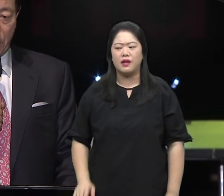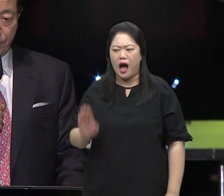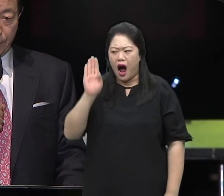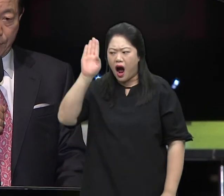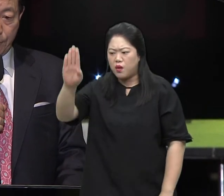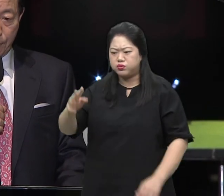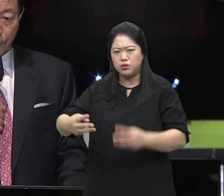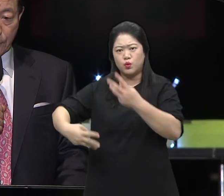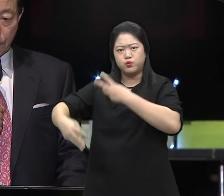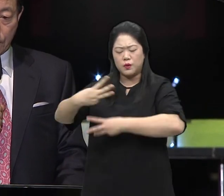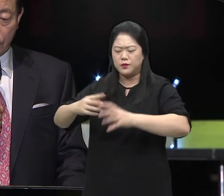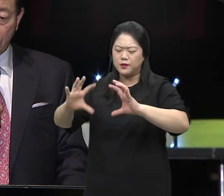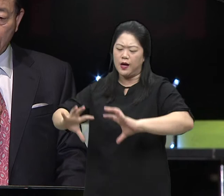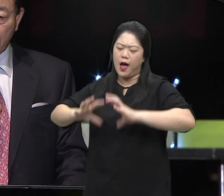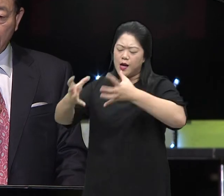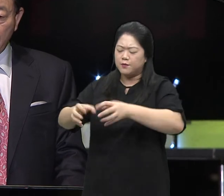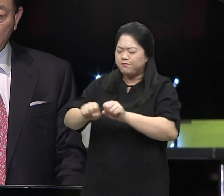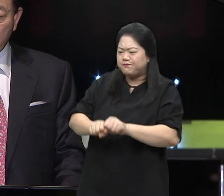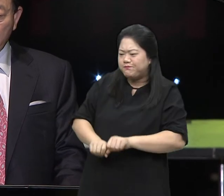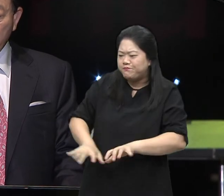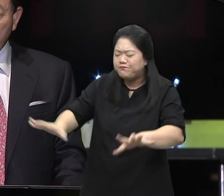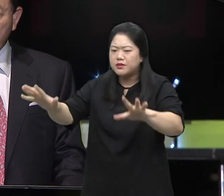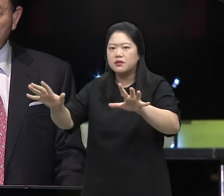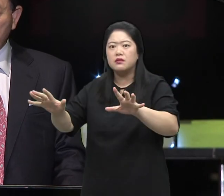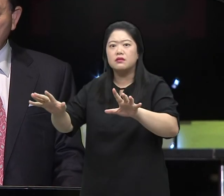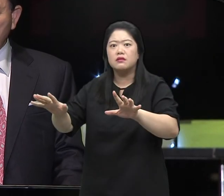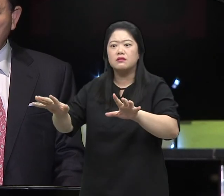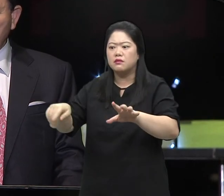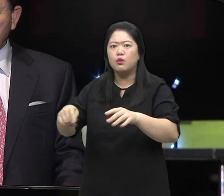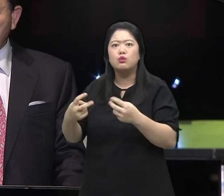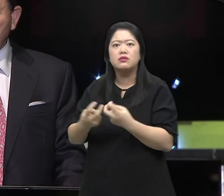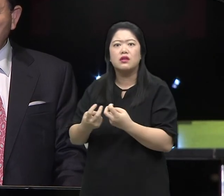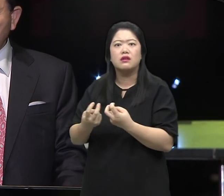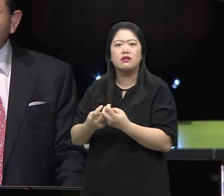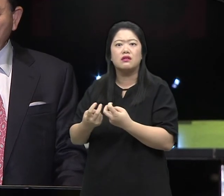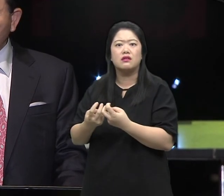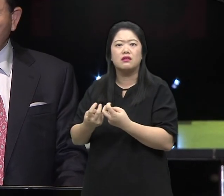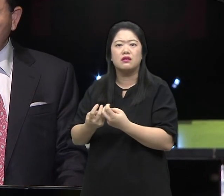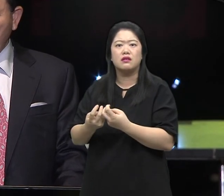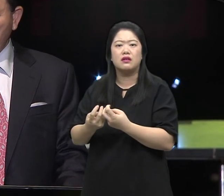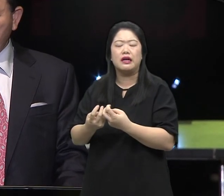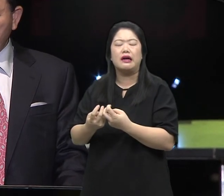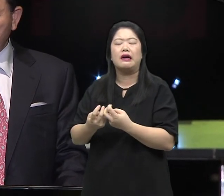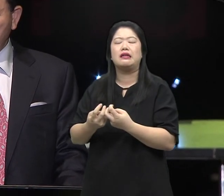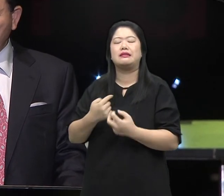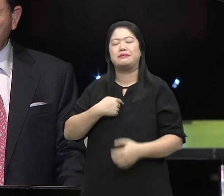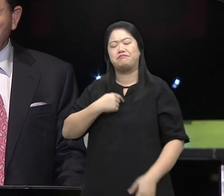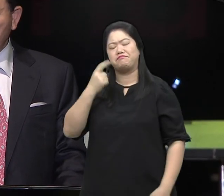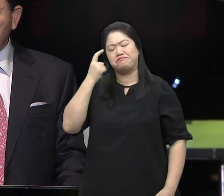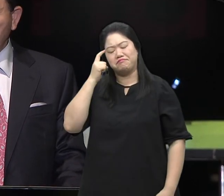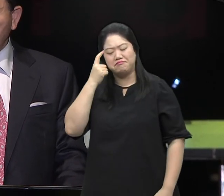That our remnants need to go out into the world in the future. What's going to happen to them? I began to worry about that.